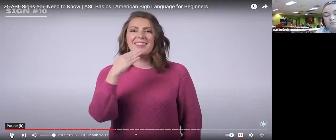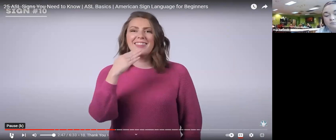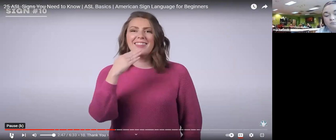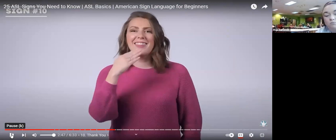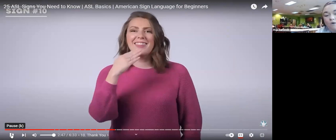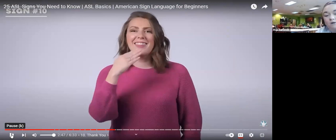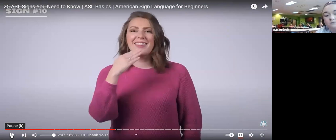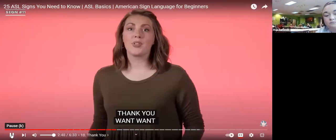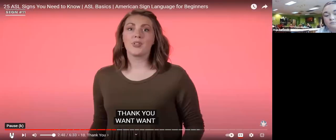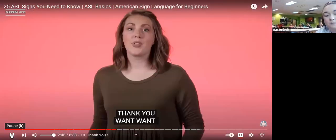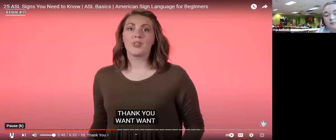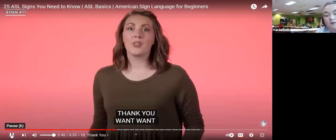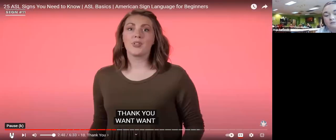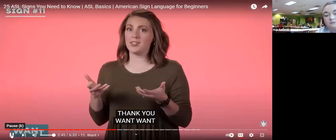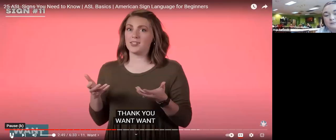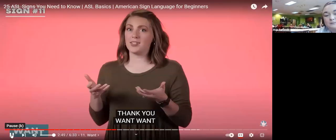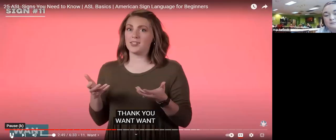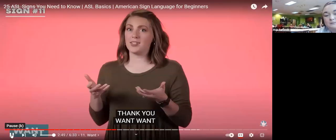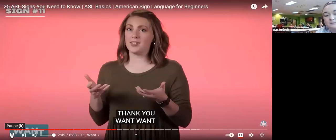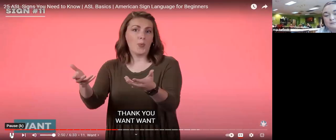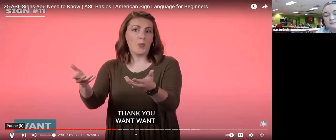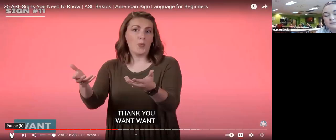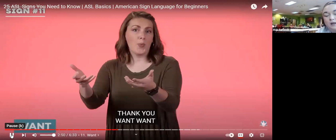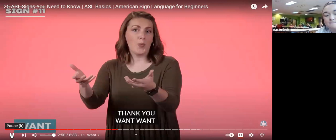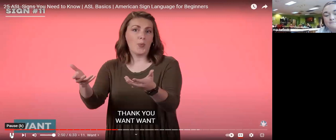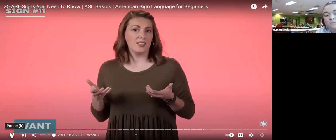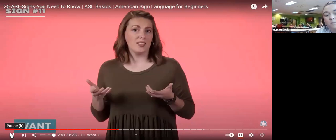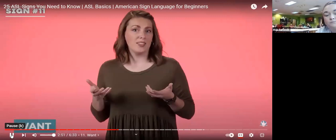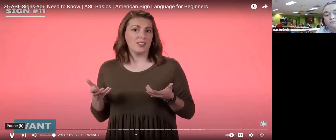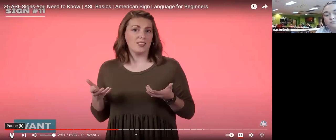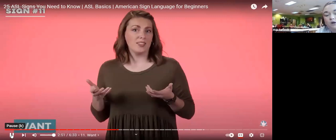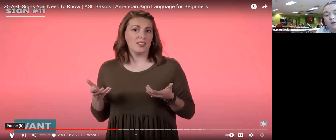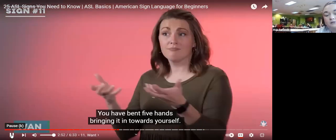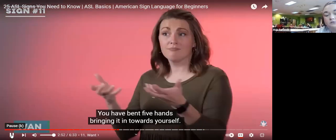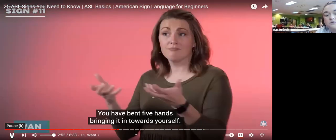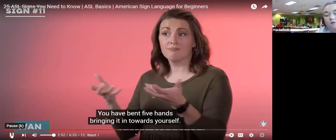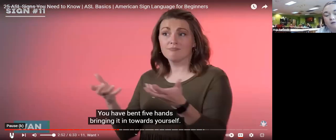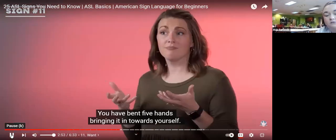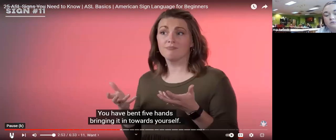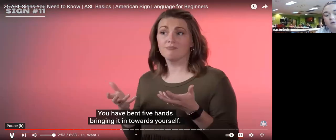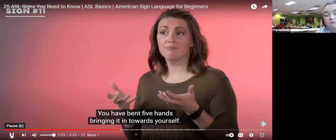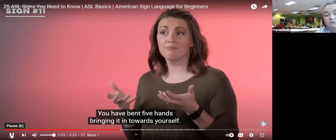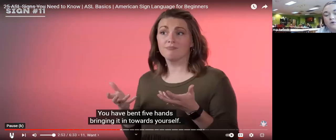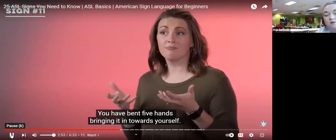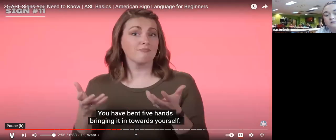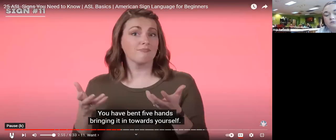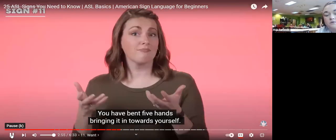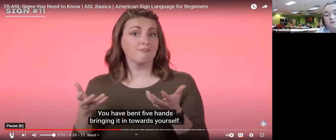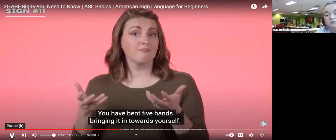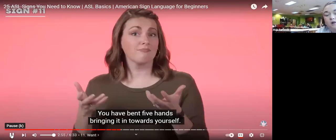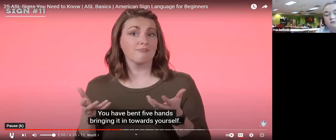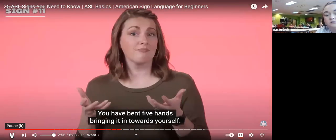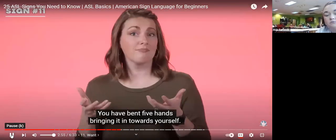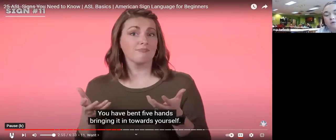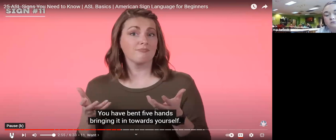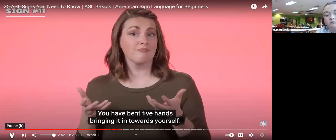thank you thank want you have bent five hands bringing it in